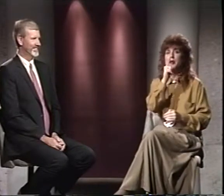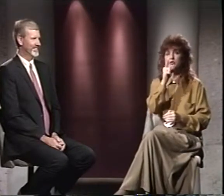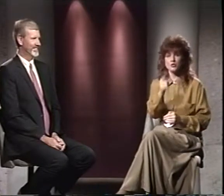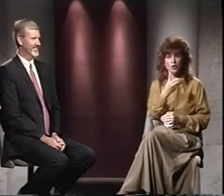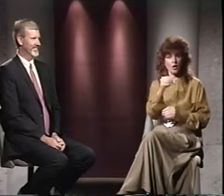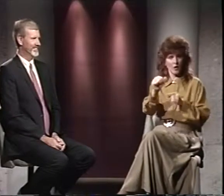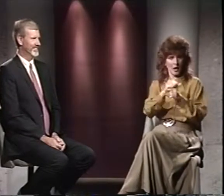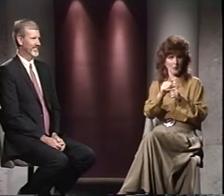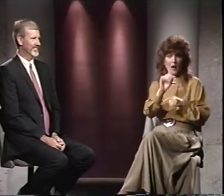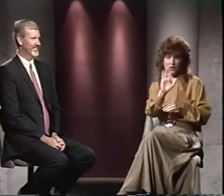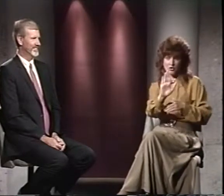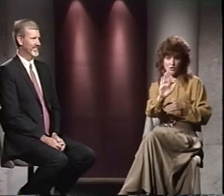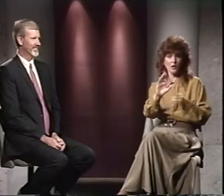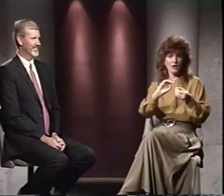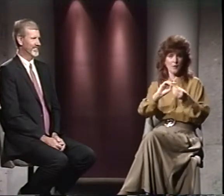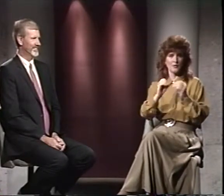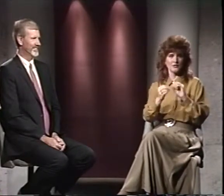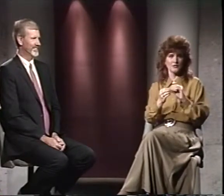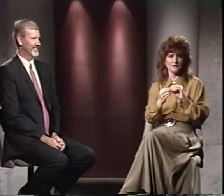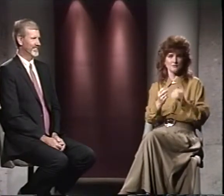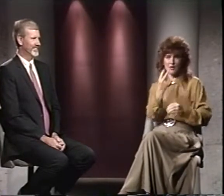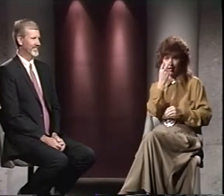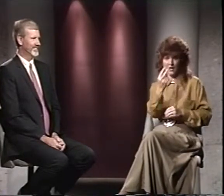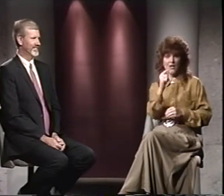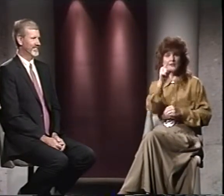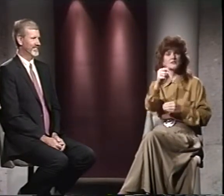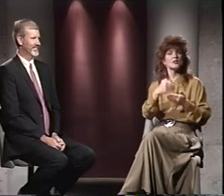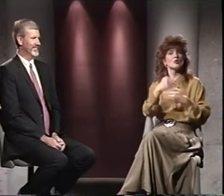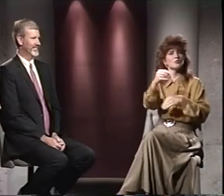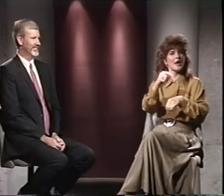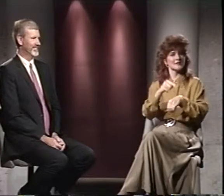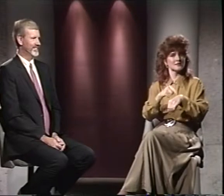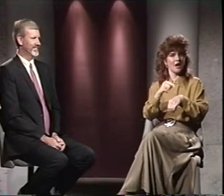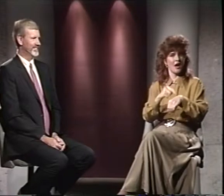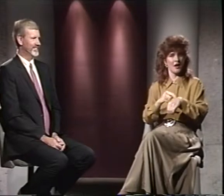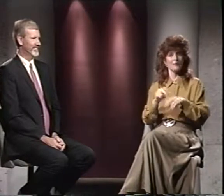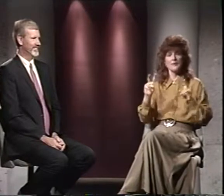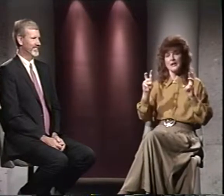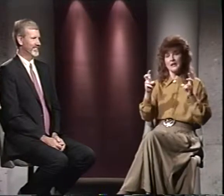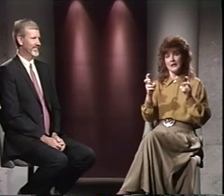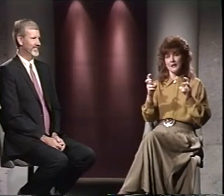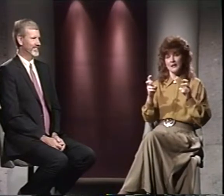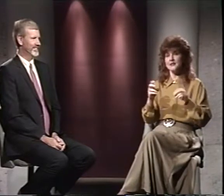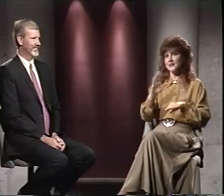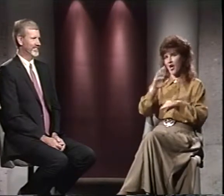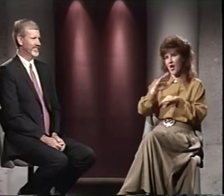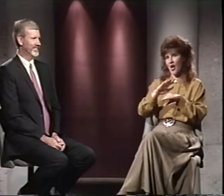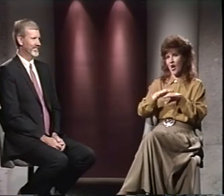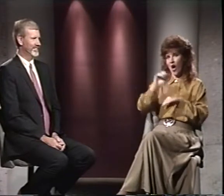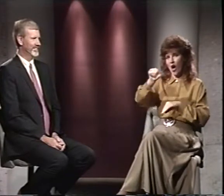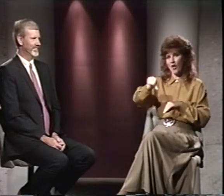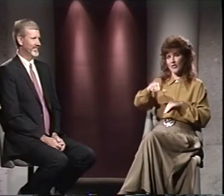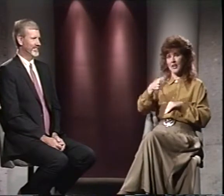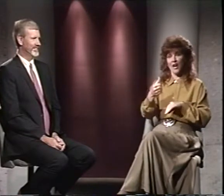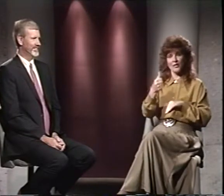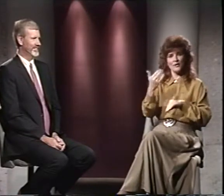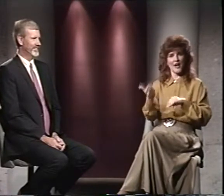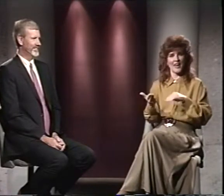sure and practice your numbers. See you next time in On the Other Hand.